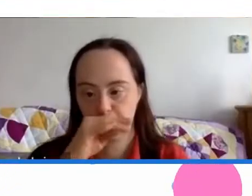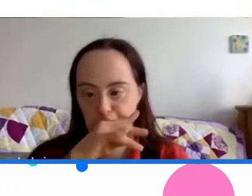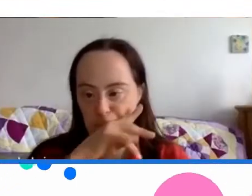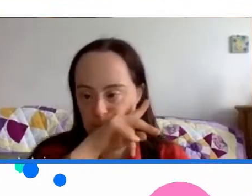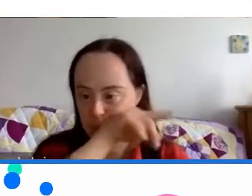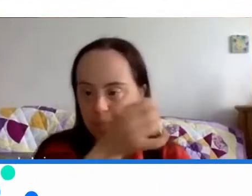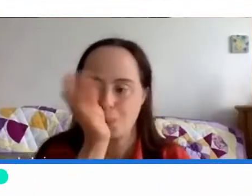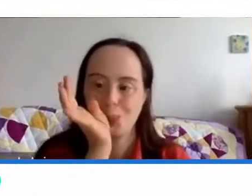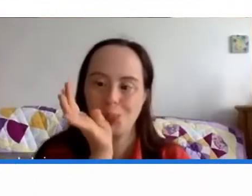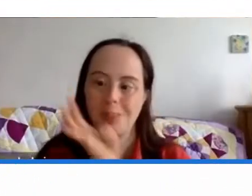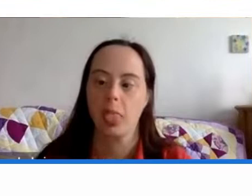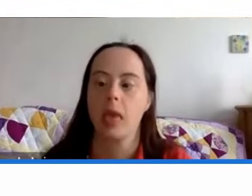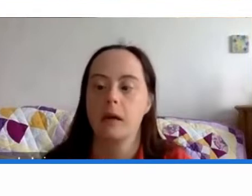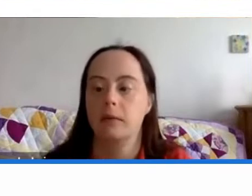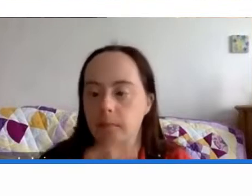Ready?